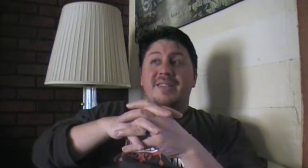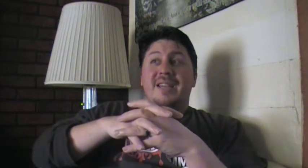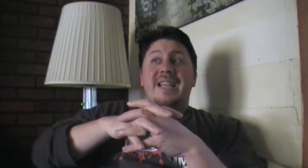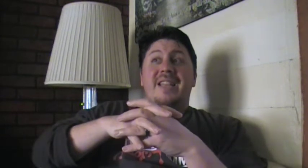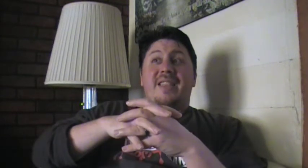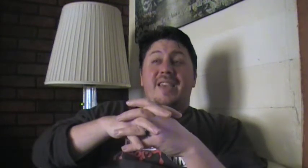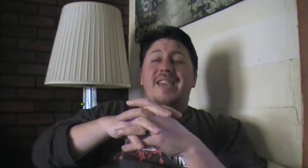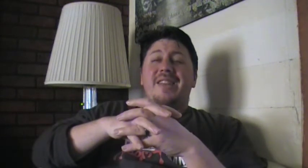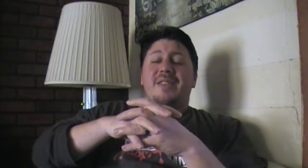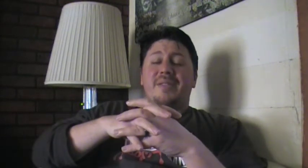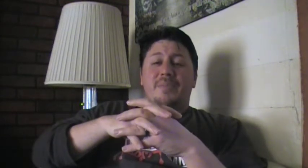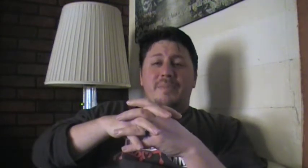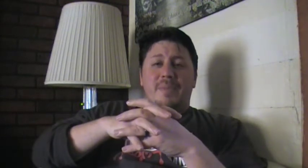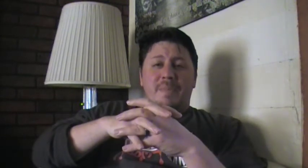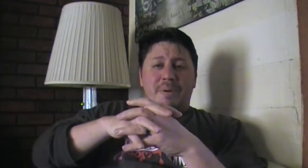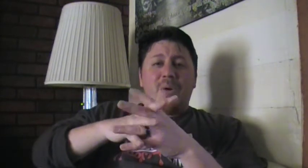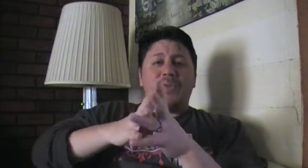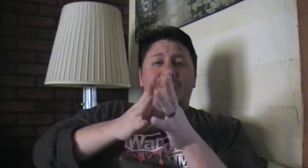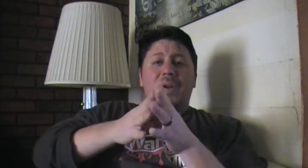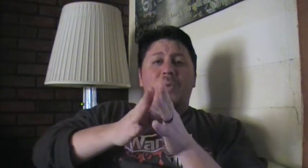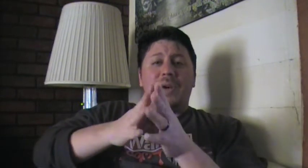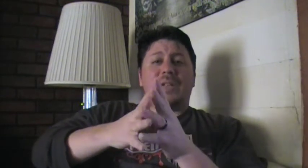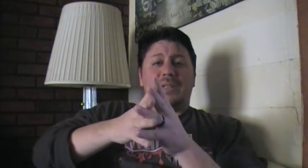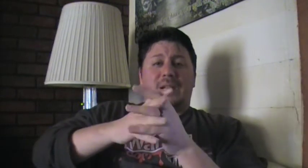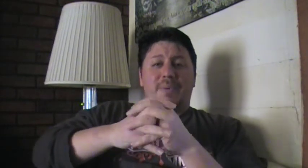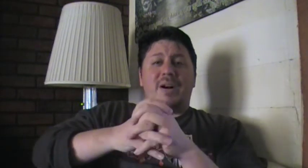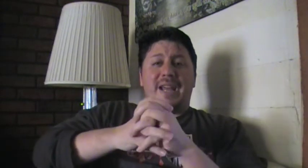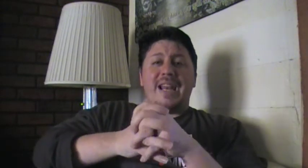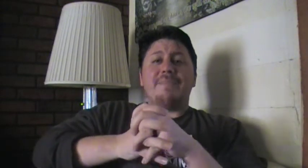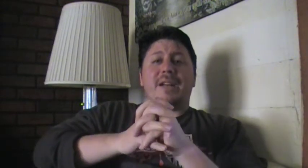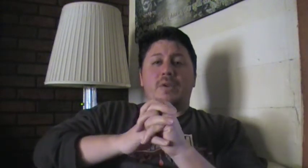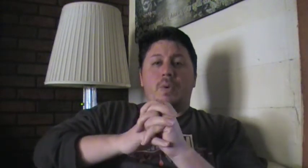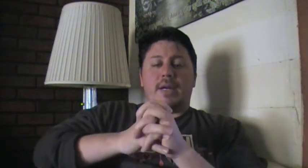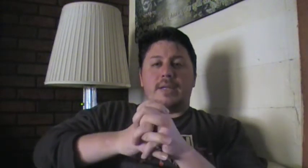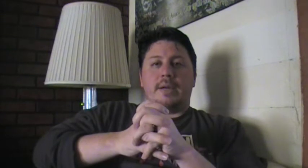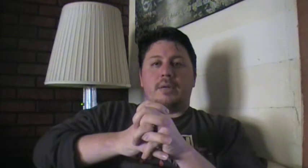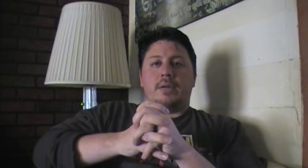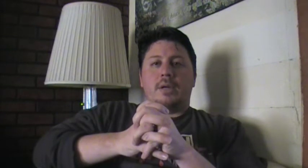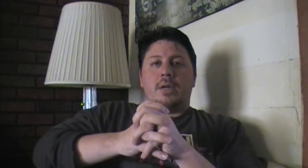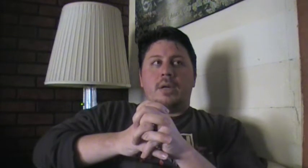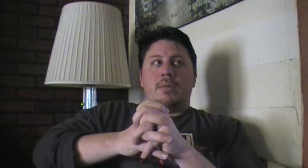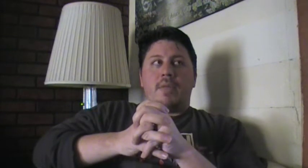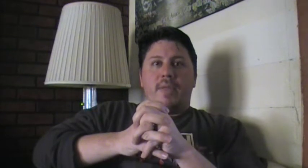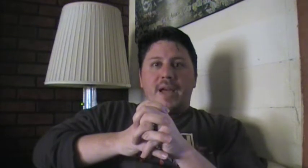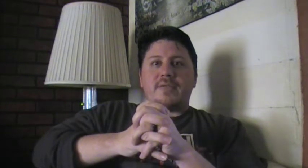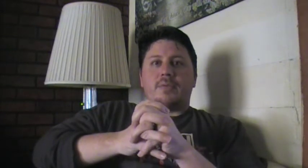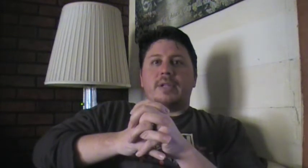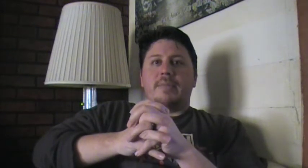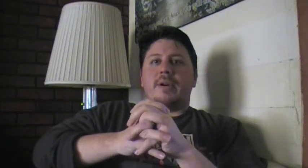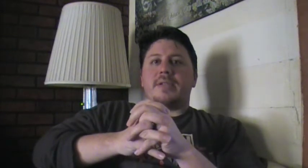they can impose their will upon anybody who walks in there. That's really impressive.